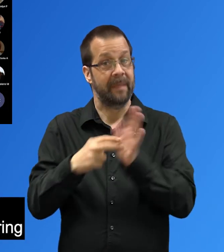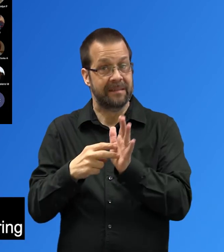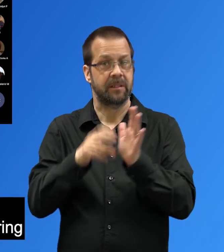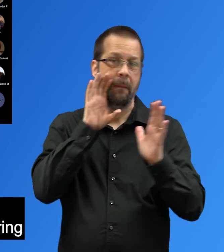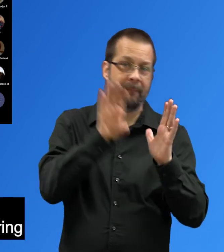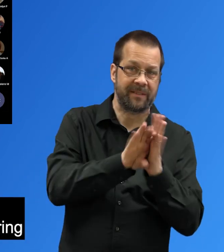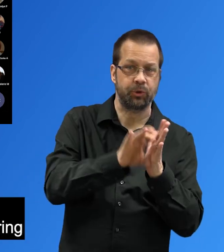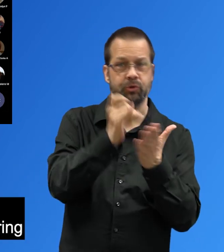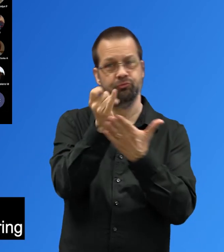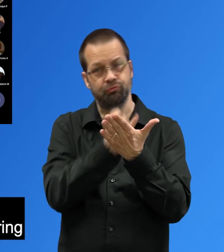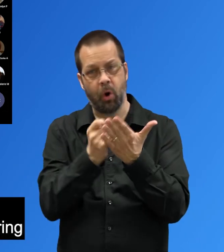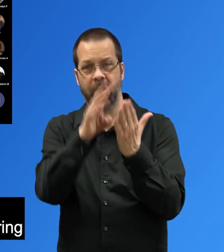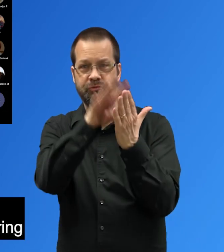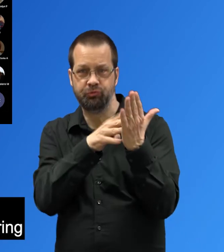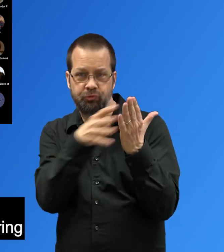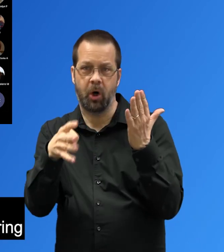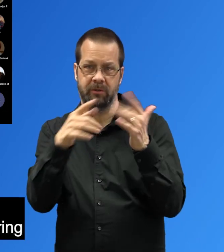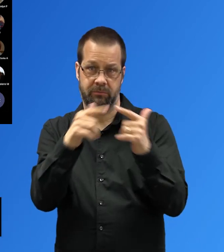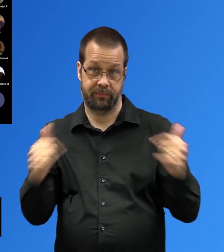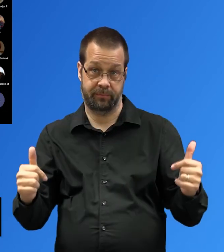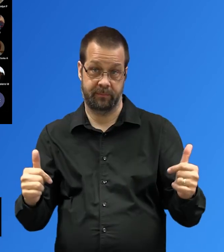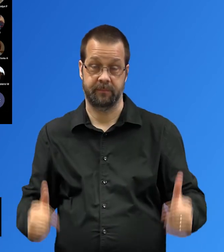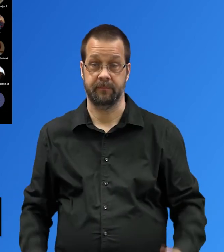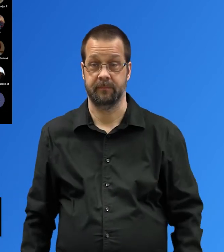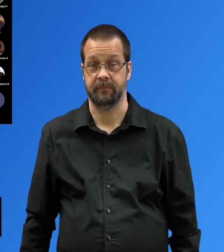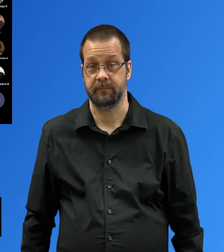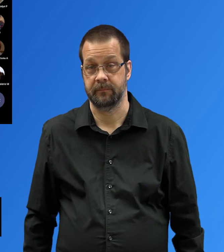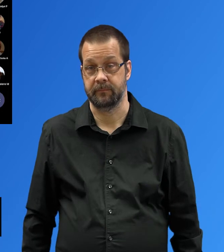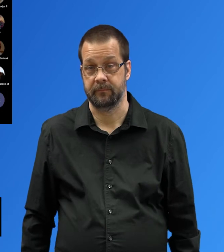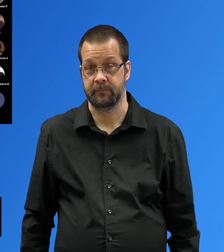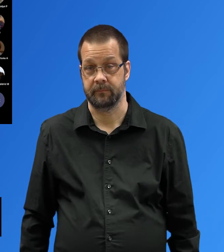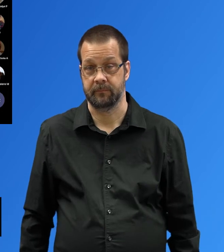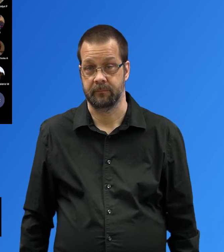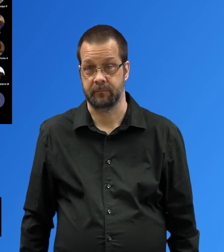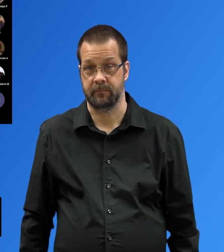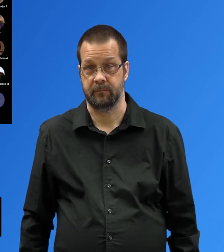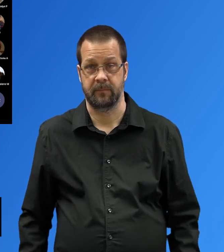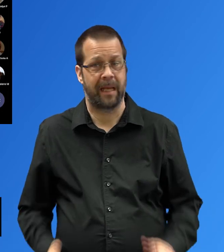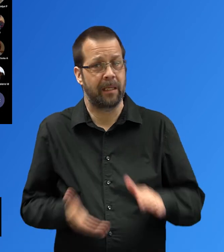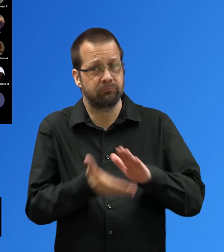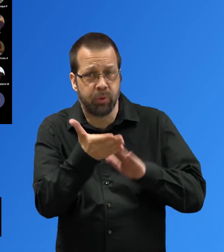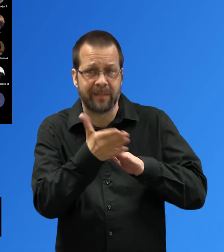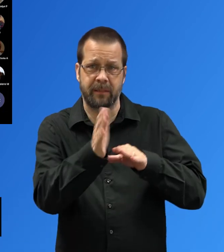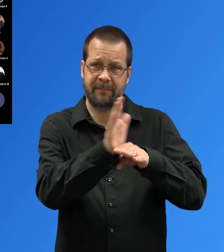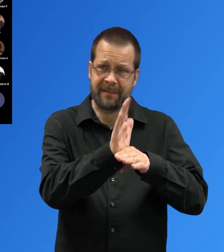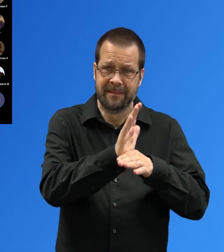Describe and explain any processes that are occurring, including demonstrations and simulations, if needed